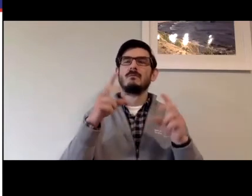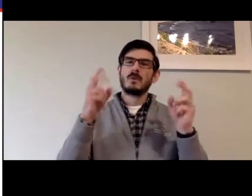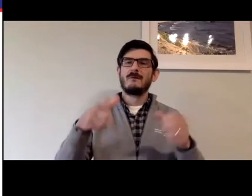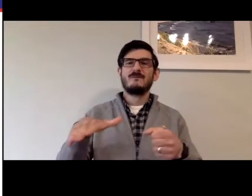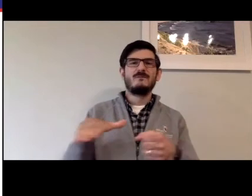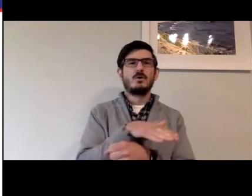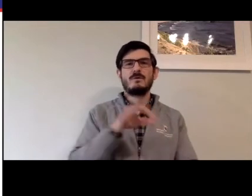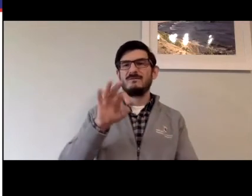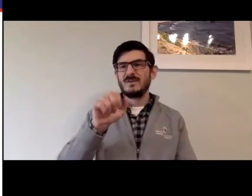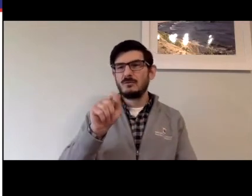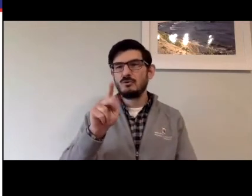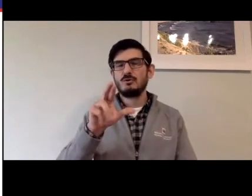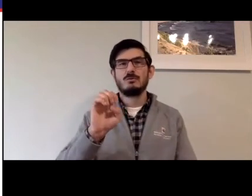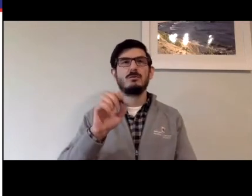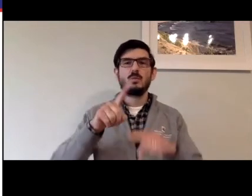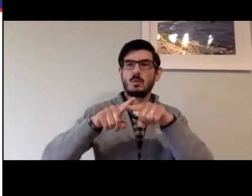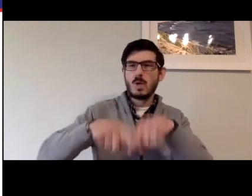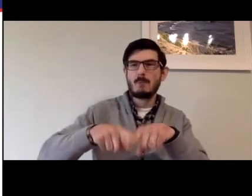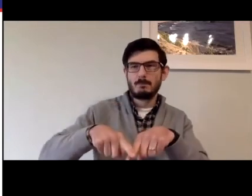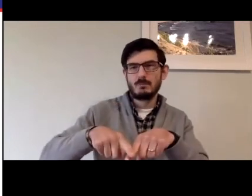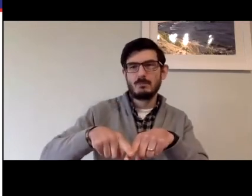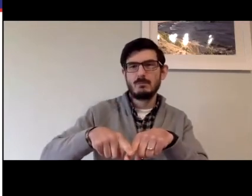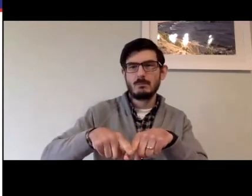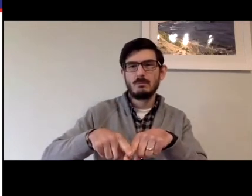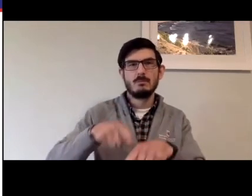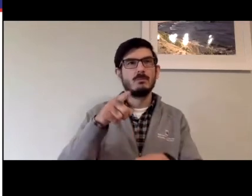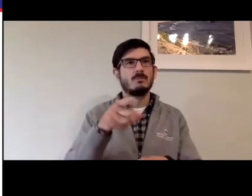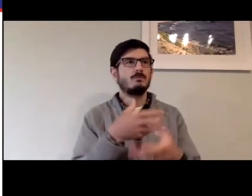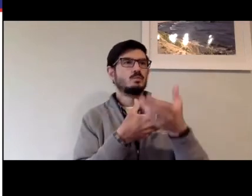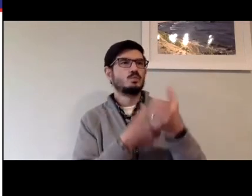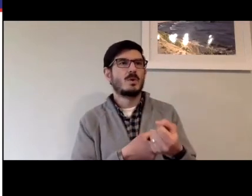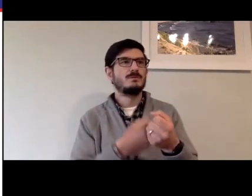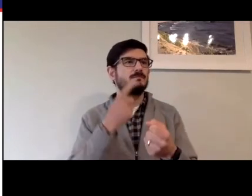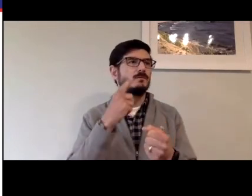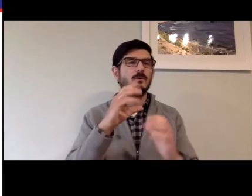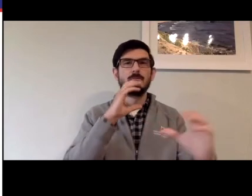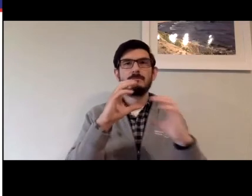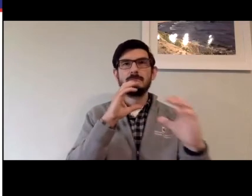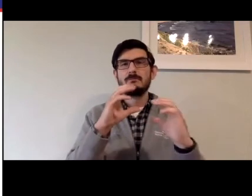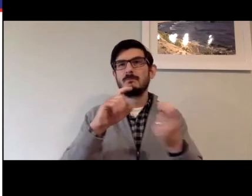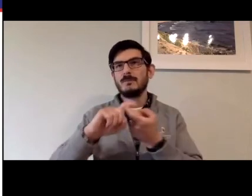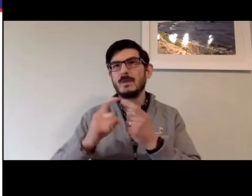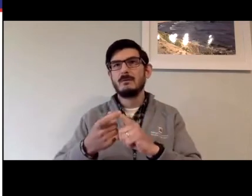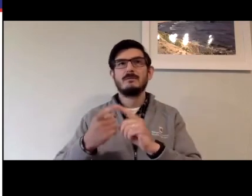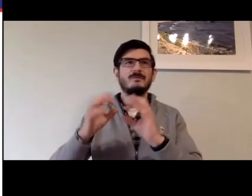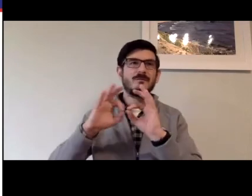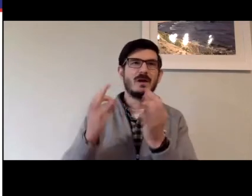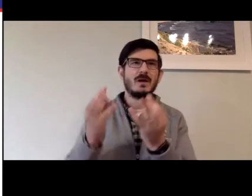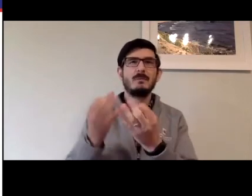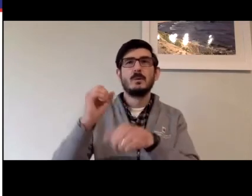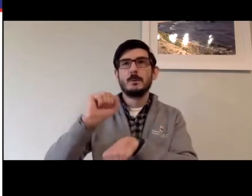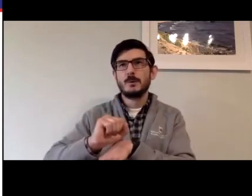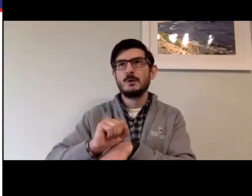As this is rolled out, you need it to be full-featured and reliable so that,